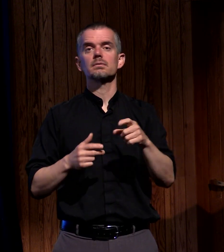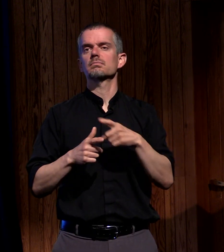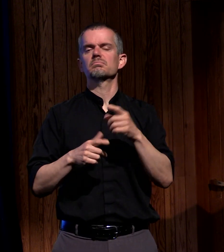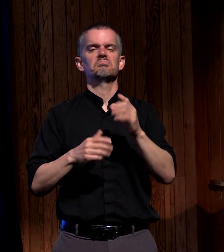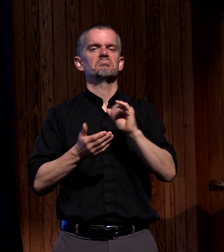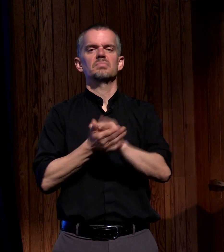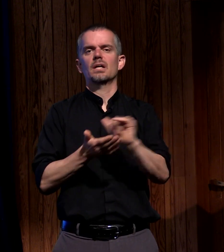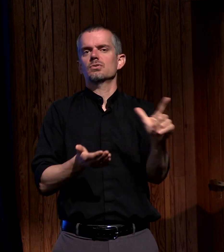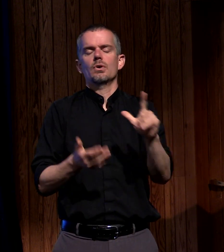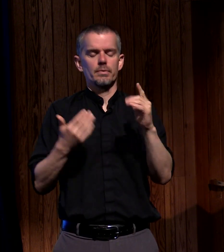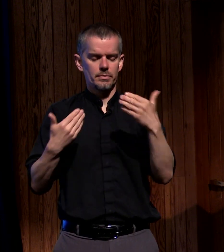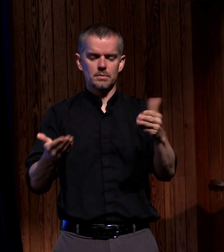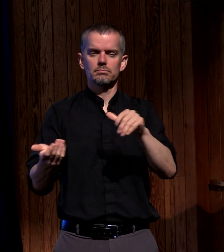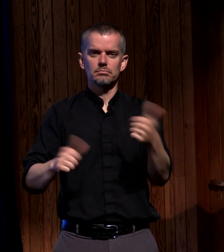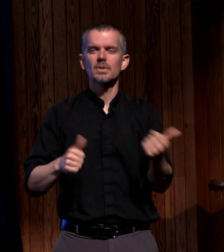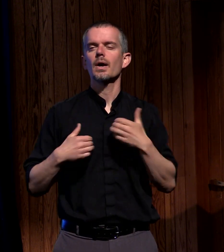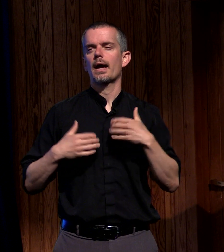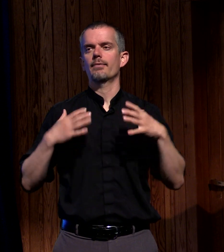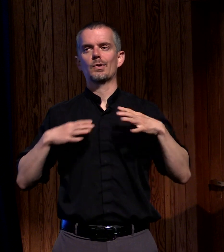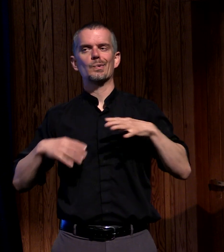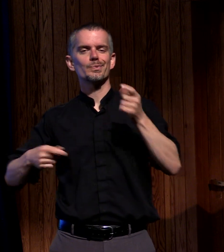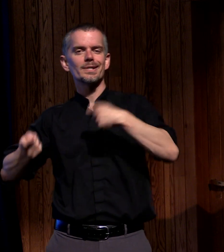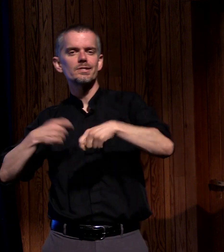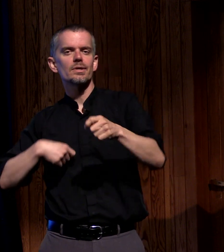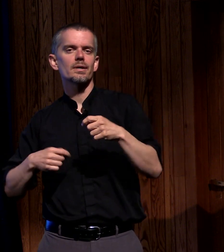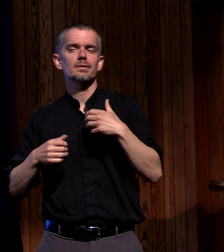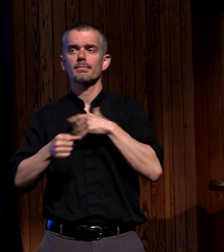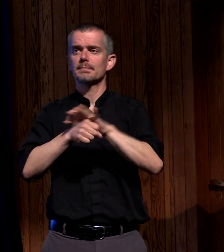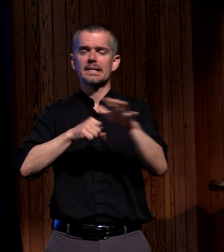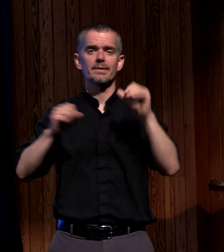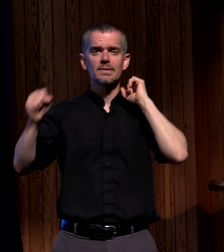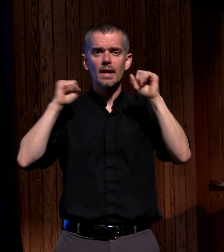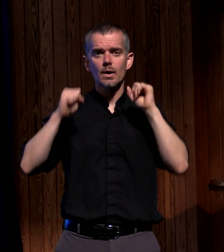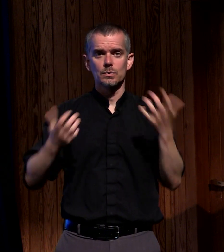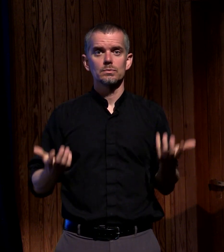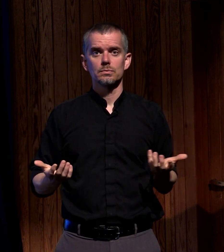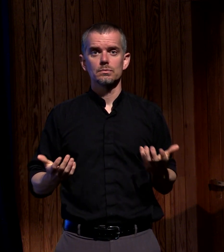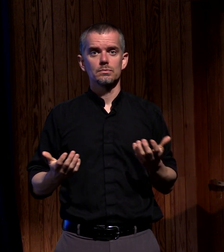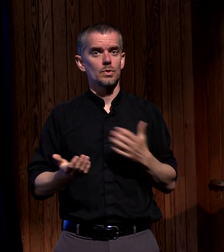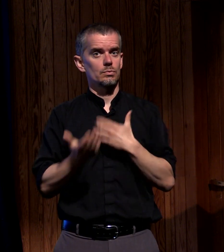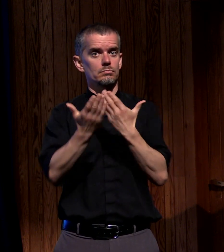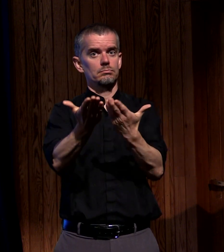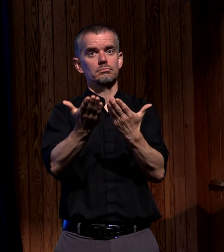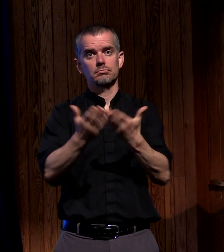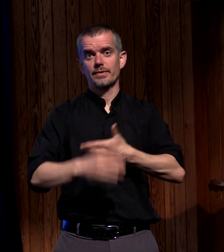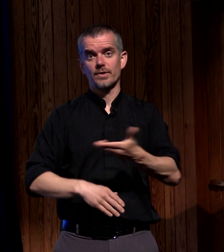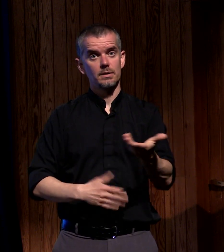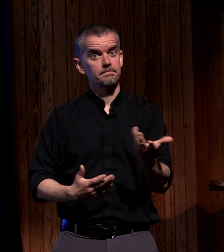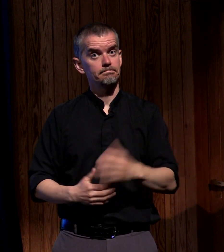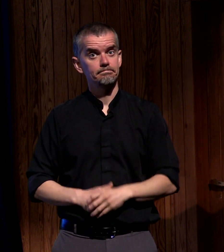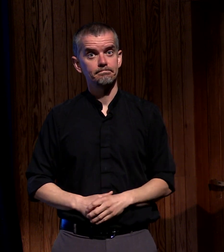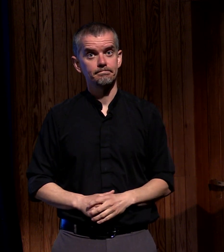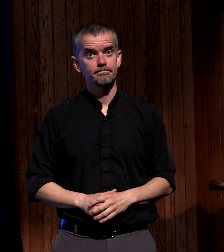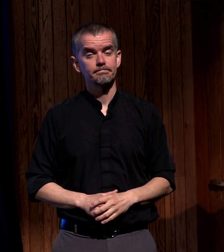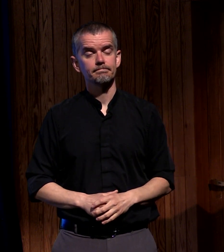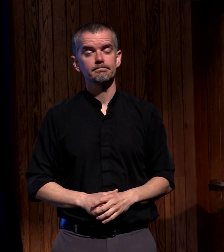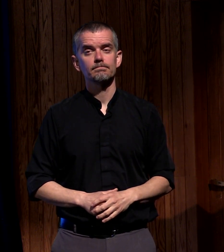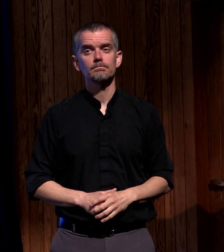clothes for you to change into we got plenty of towels the invitation is open but the other